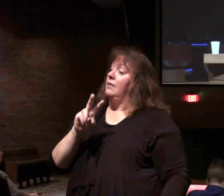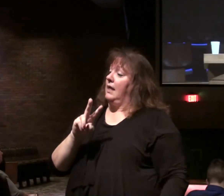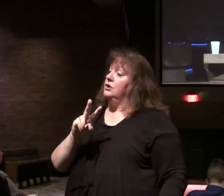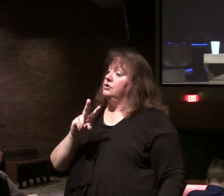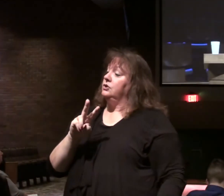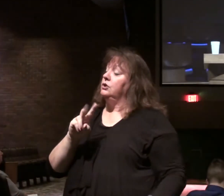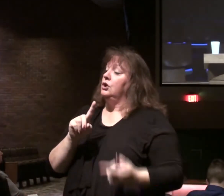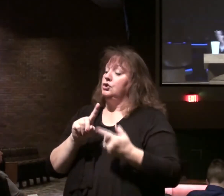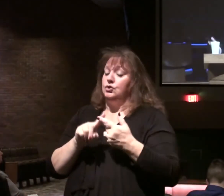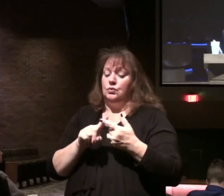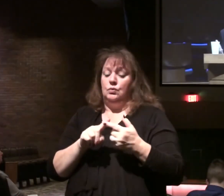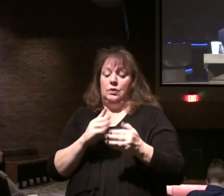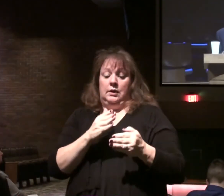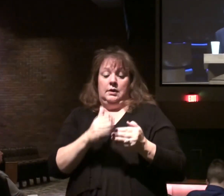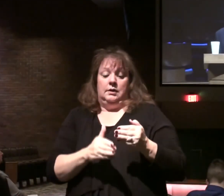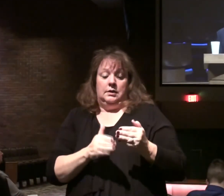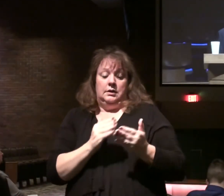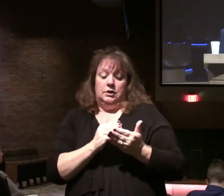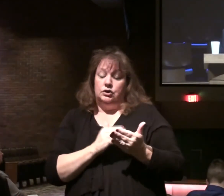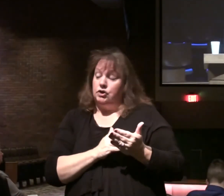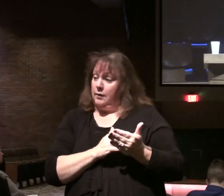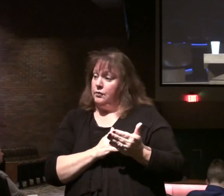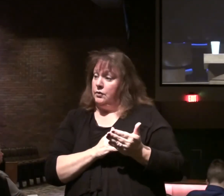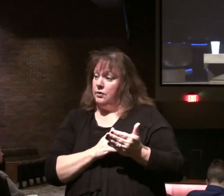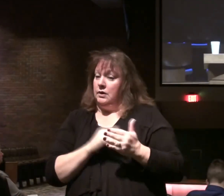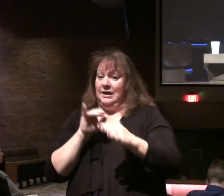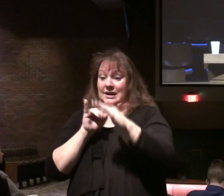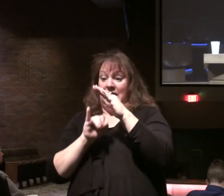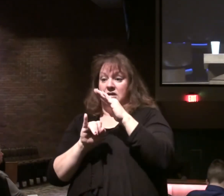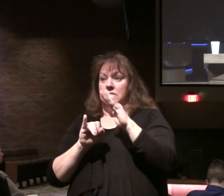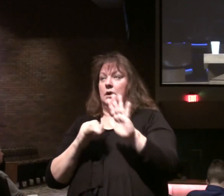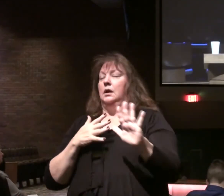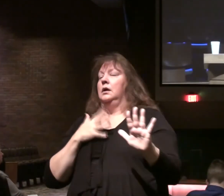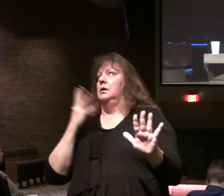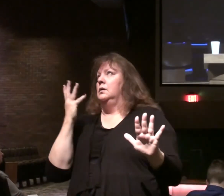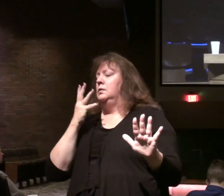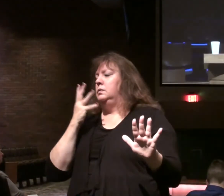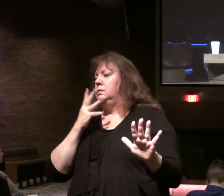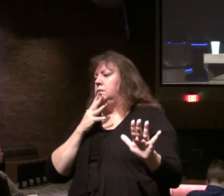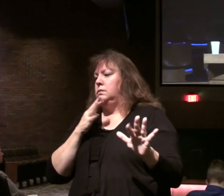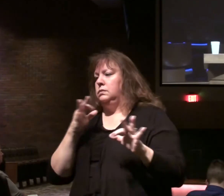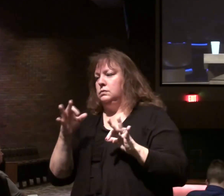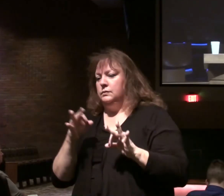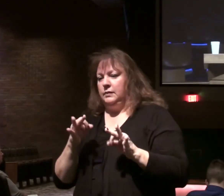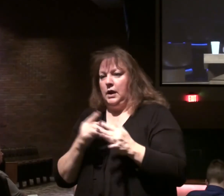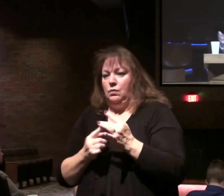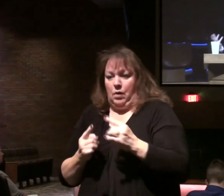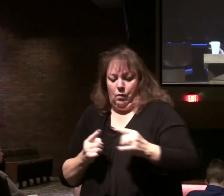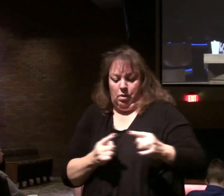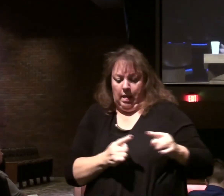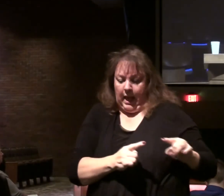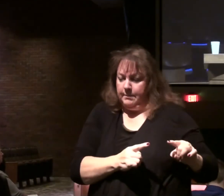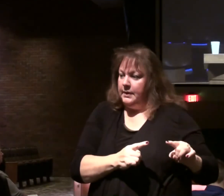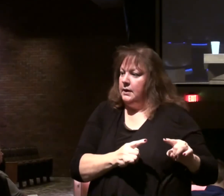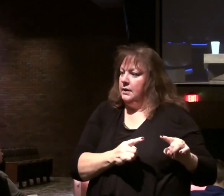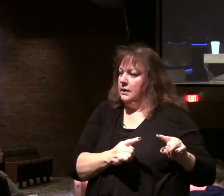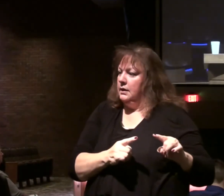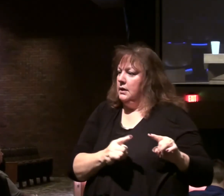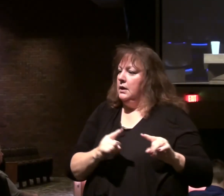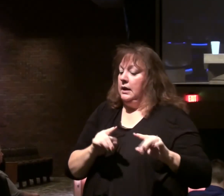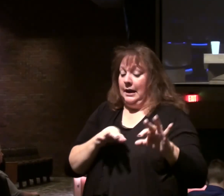To the closing chapters. Of Zechariah. Which are spectacular. In unfolding events. are.